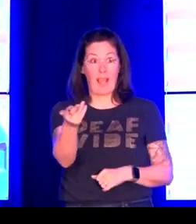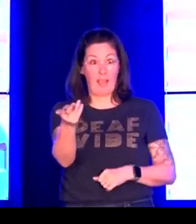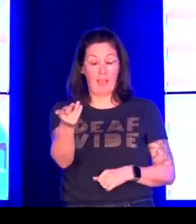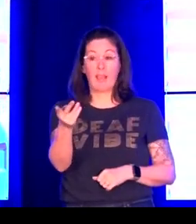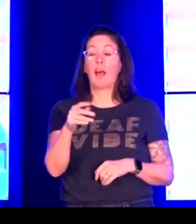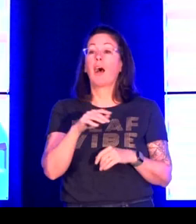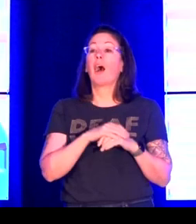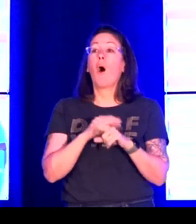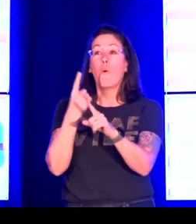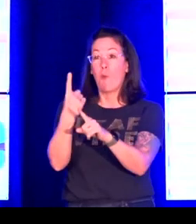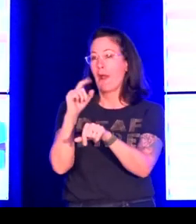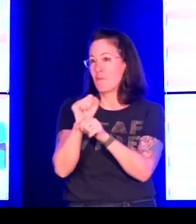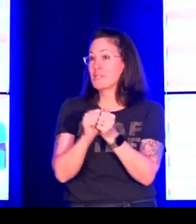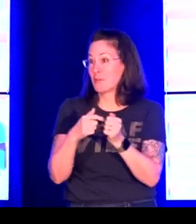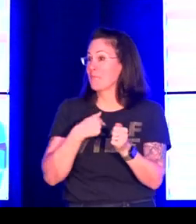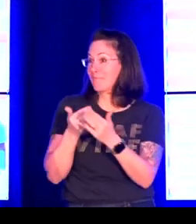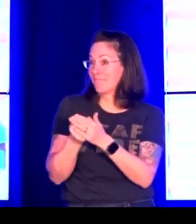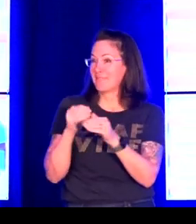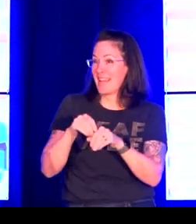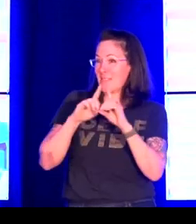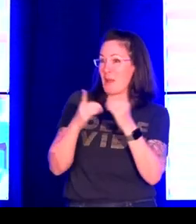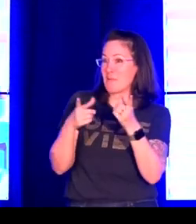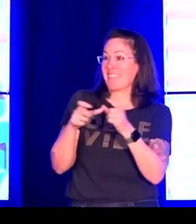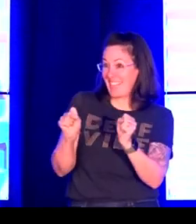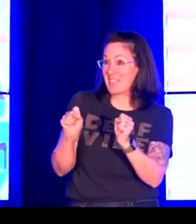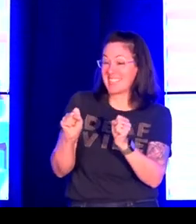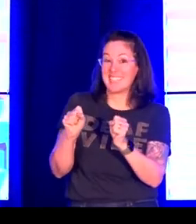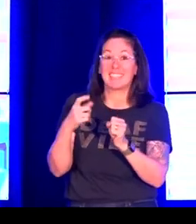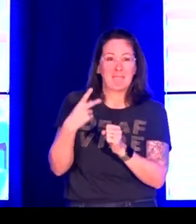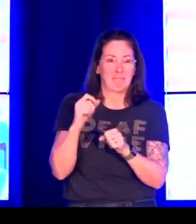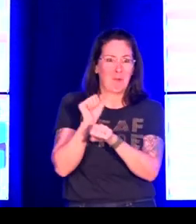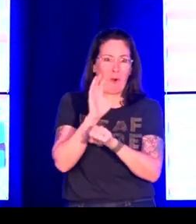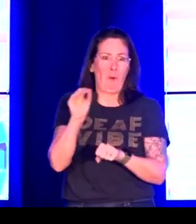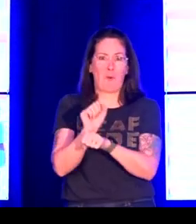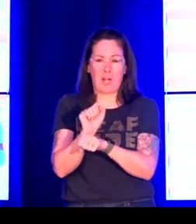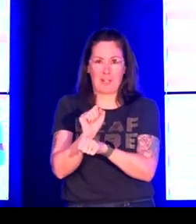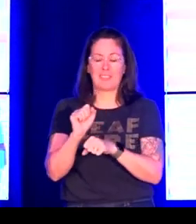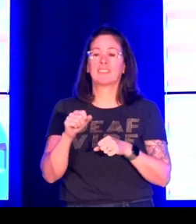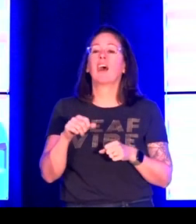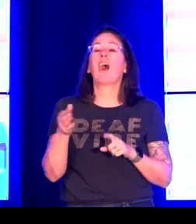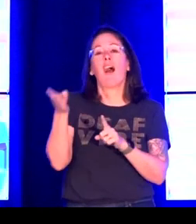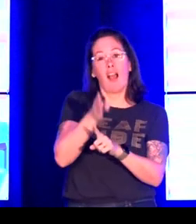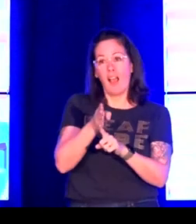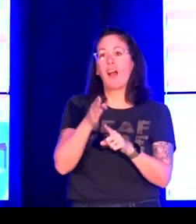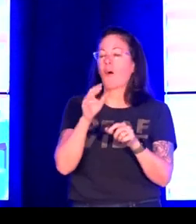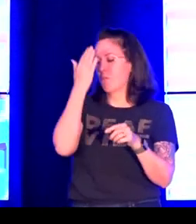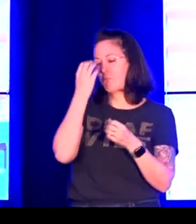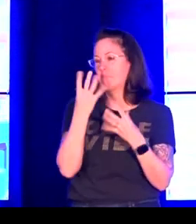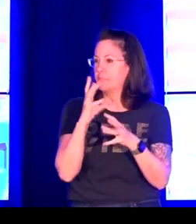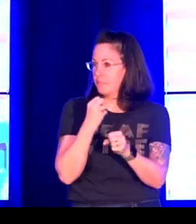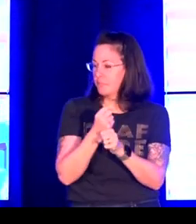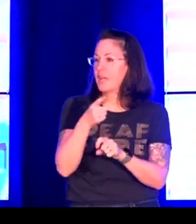I'm using American Sign Language, and you're hearing the voice of the interpreters who are working with me.